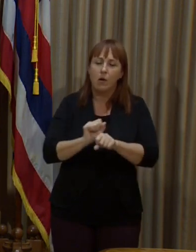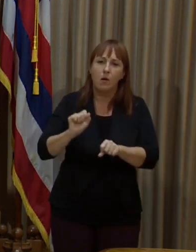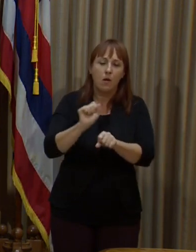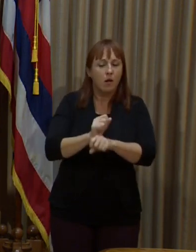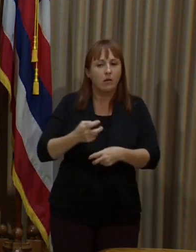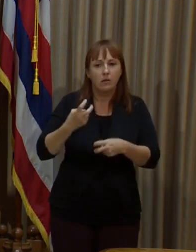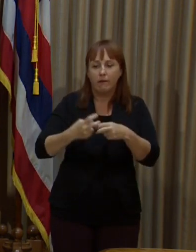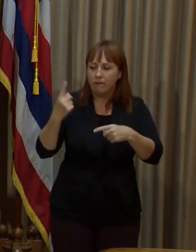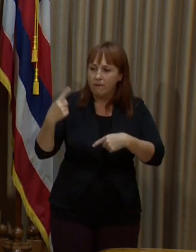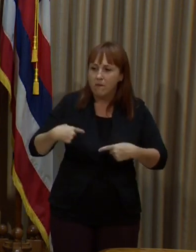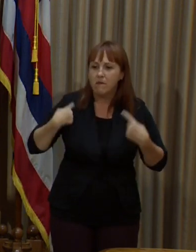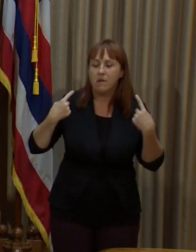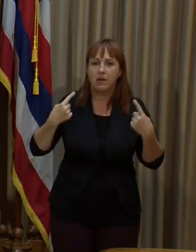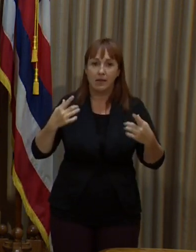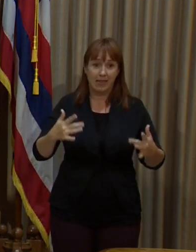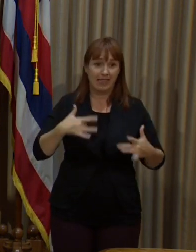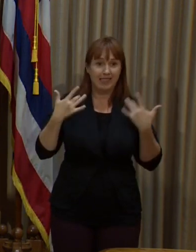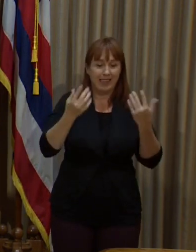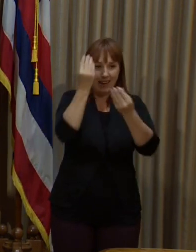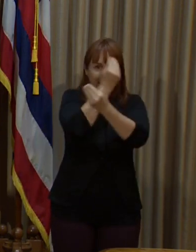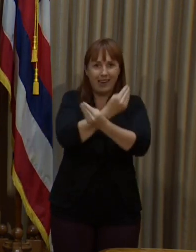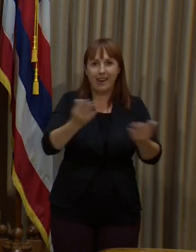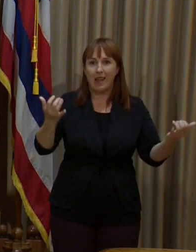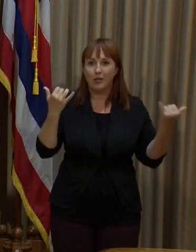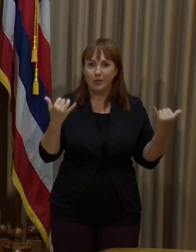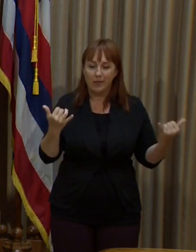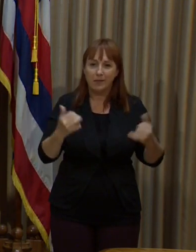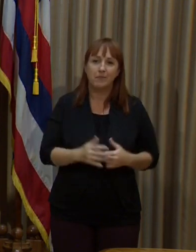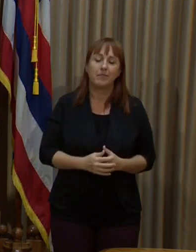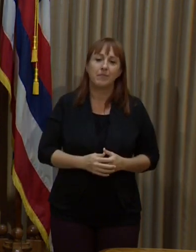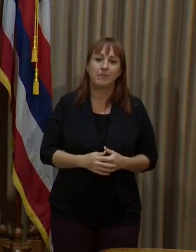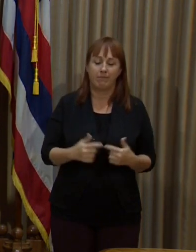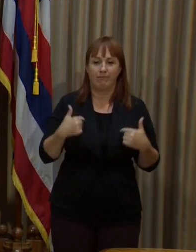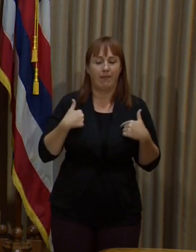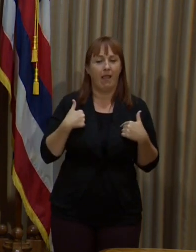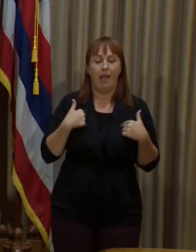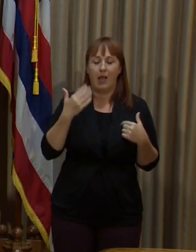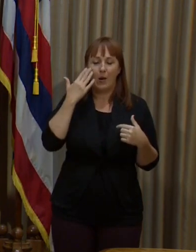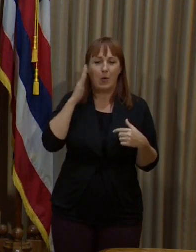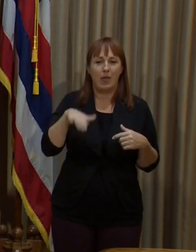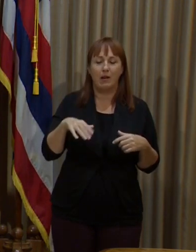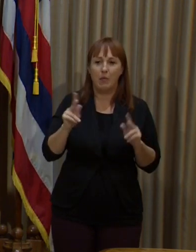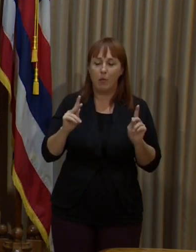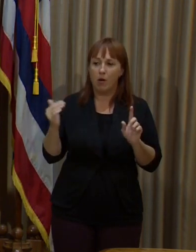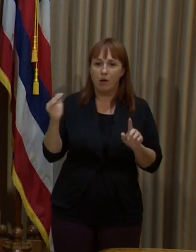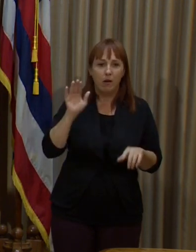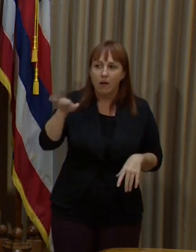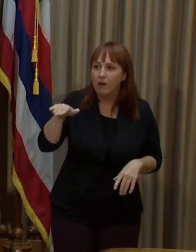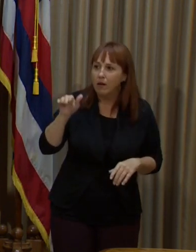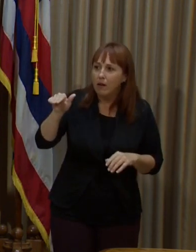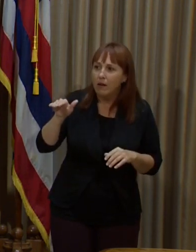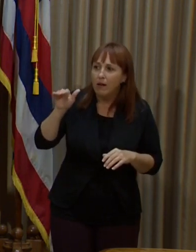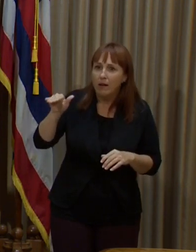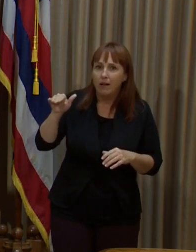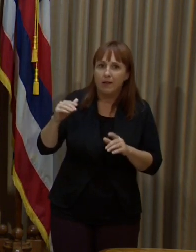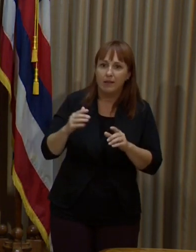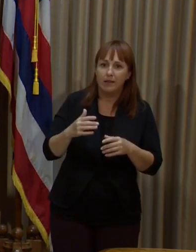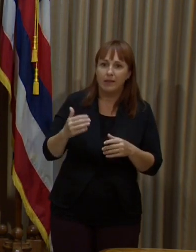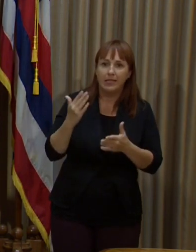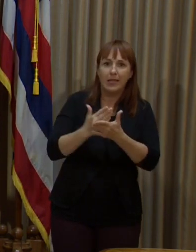this exciting announcement. I do know, and I've been stopped many times about trying to